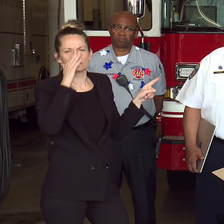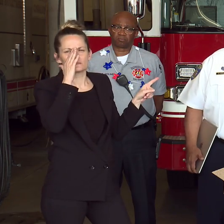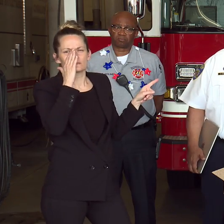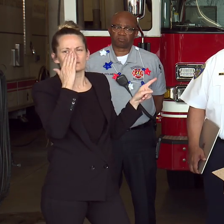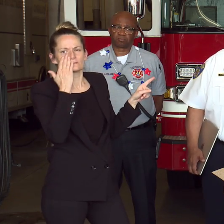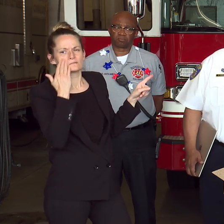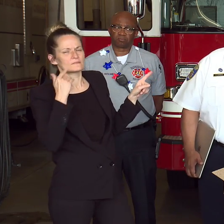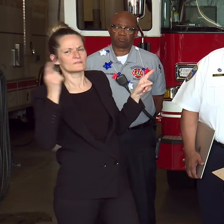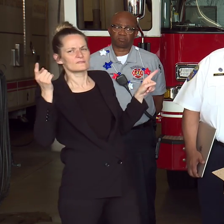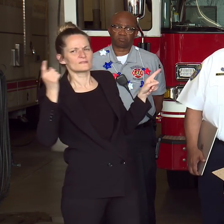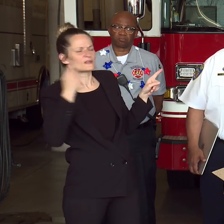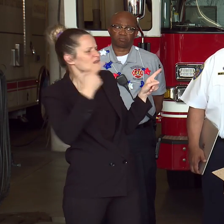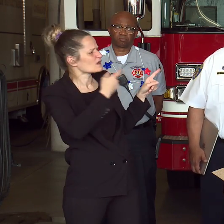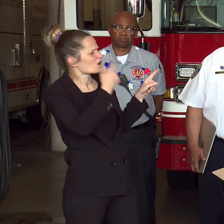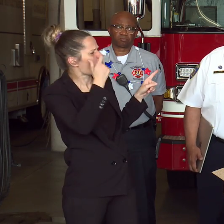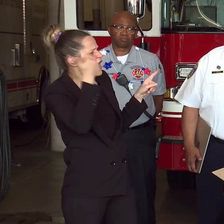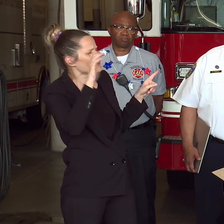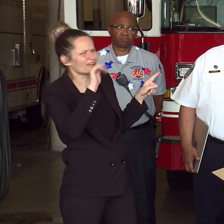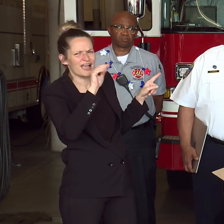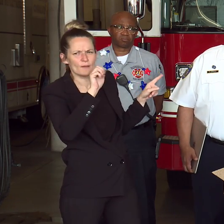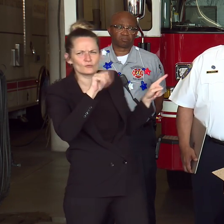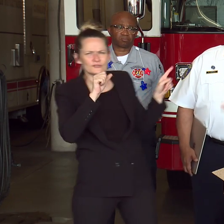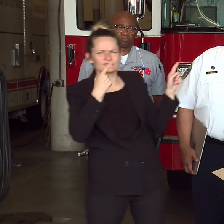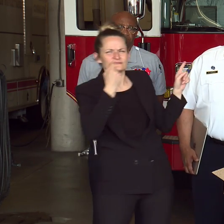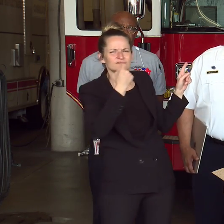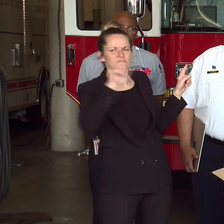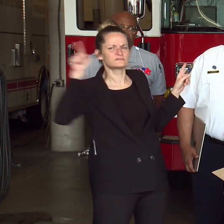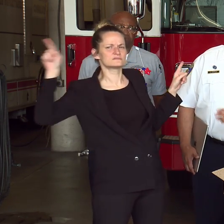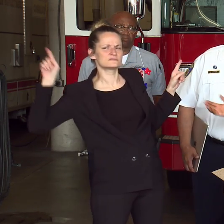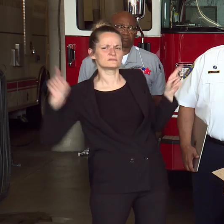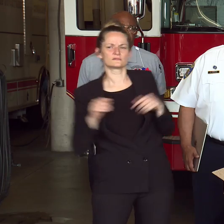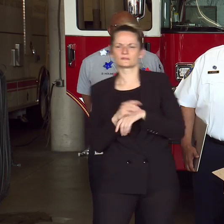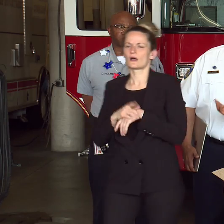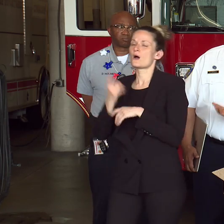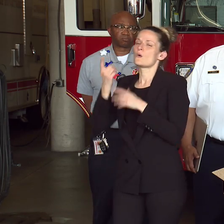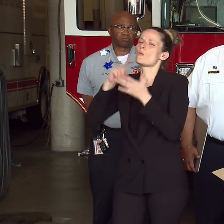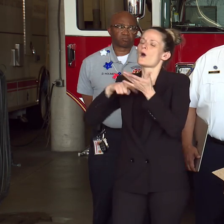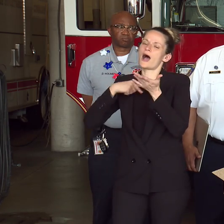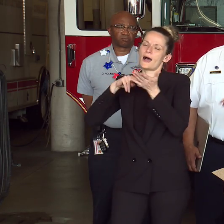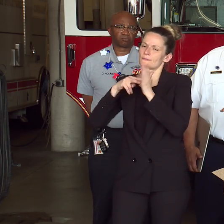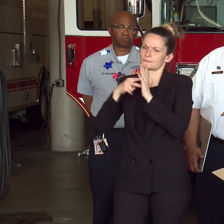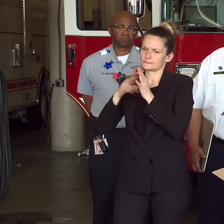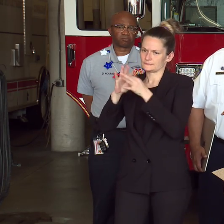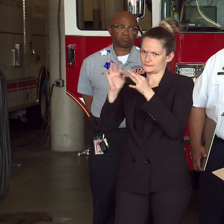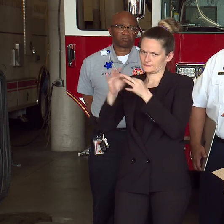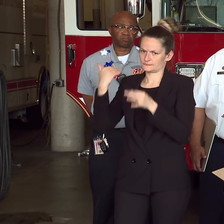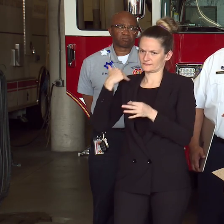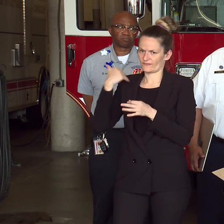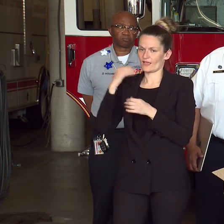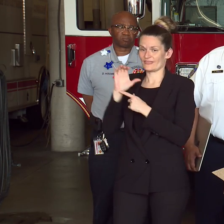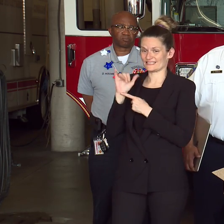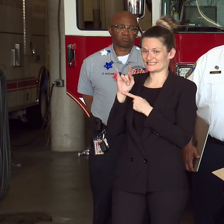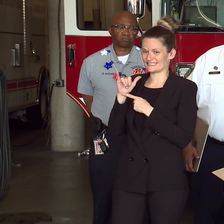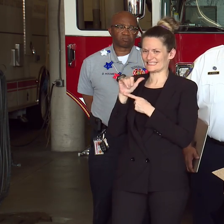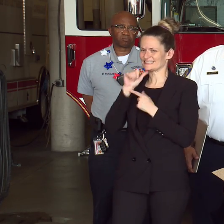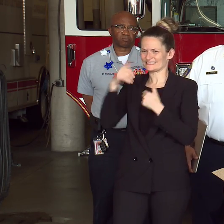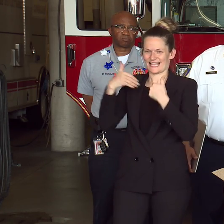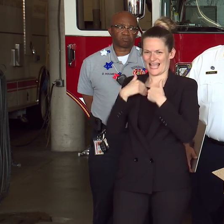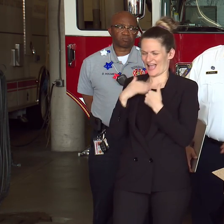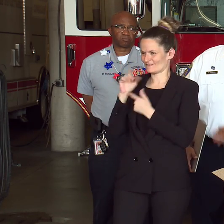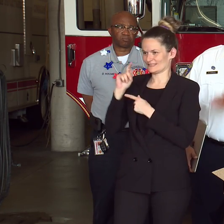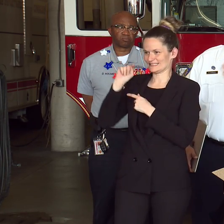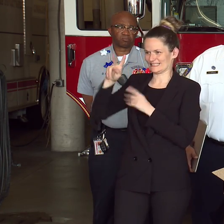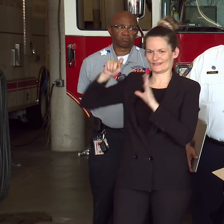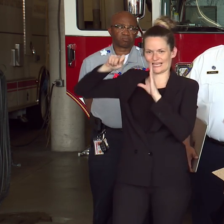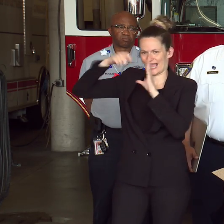shooting specifically? Well, I guess what I'll say first is that we, the city, doesn't have CCTV cameras at Frankfort and